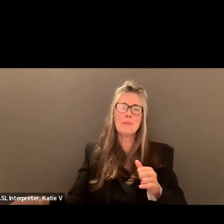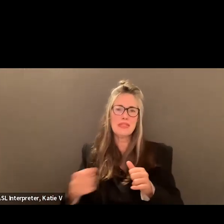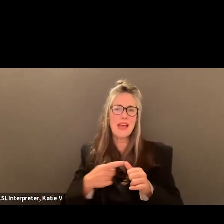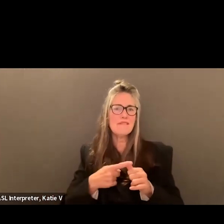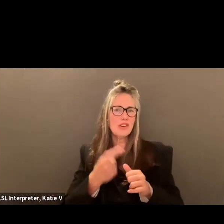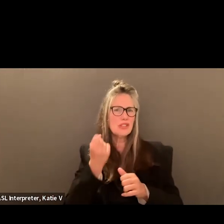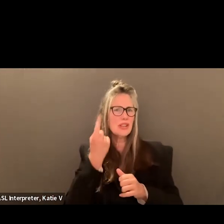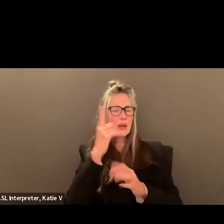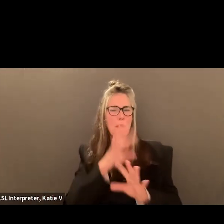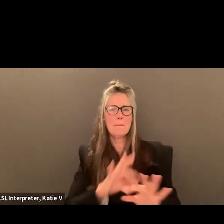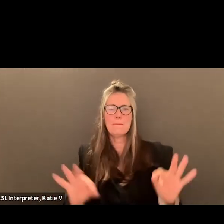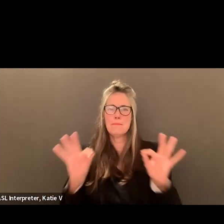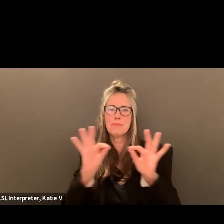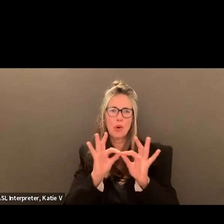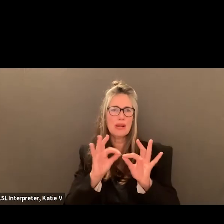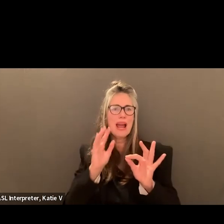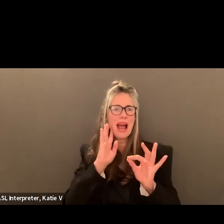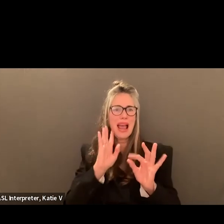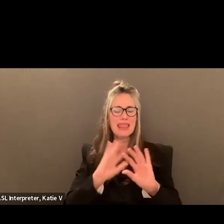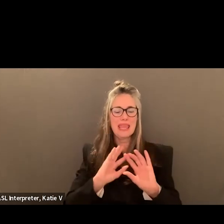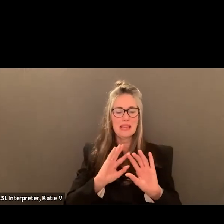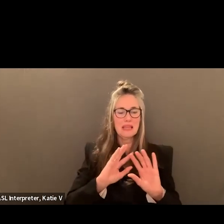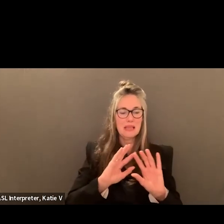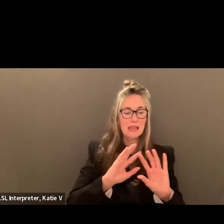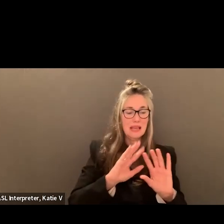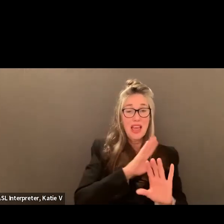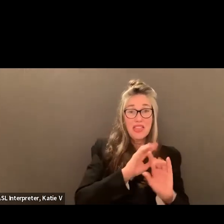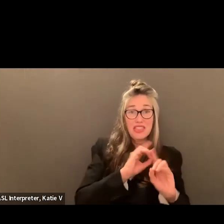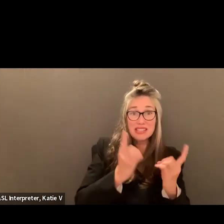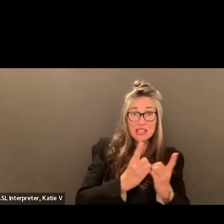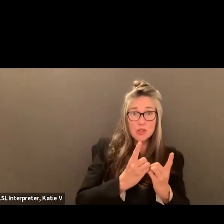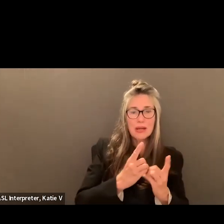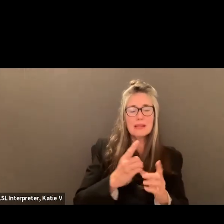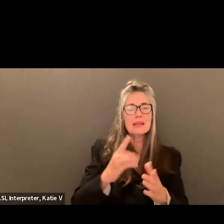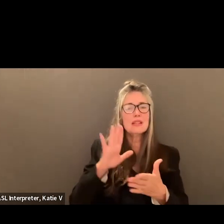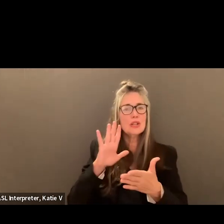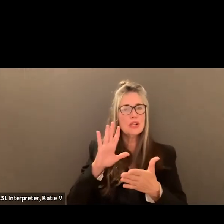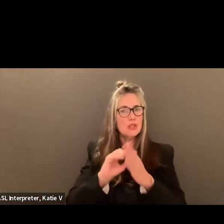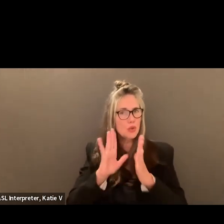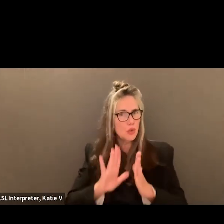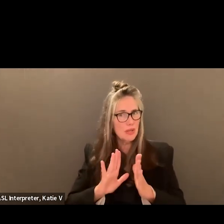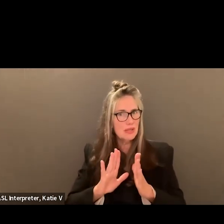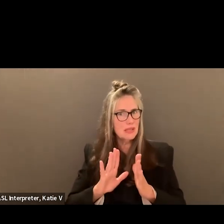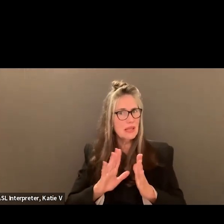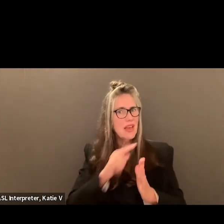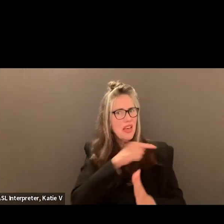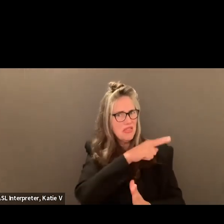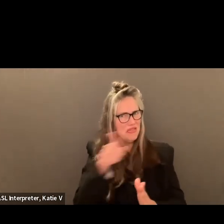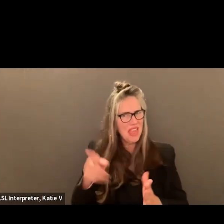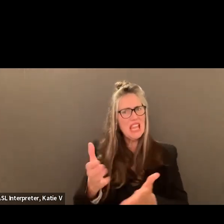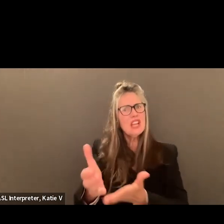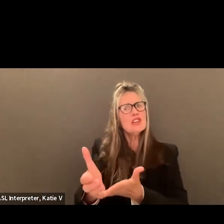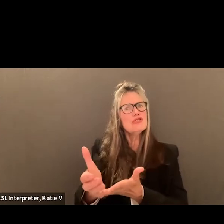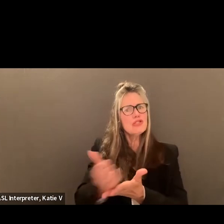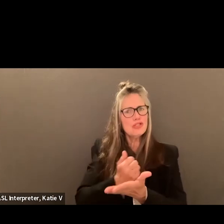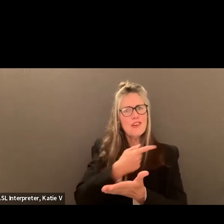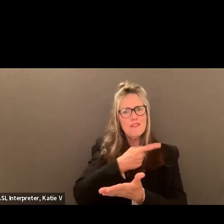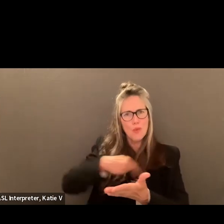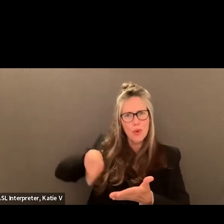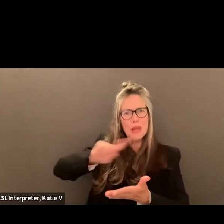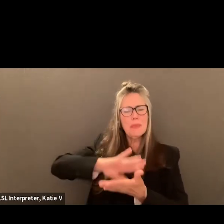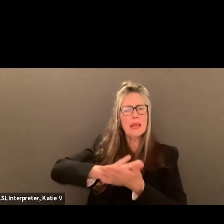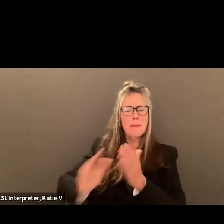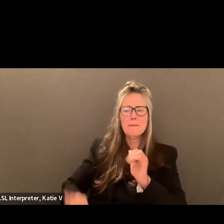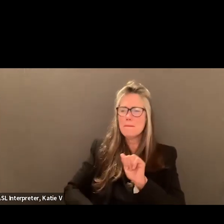really, really crucial. And I think our district and our students certainly deserve us to be the most informed that we can be. Okay. So how we can put that in